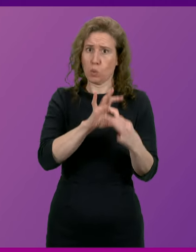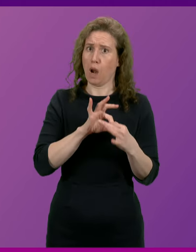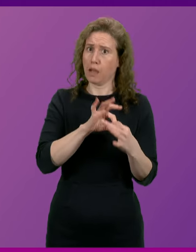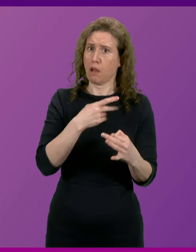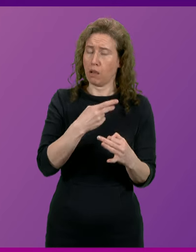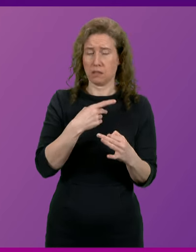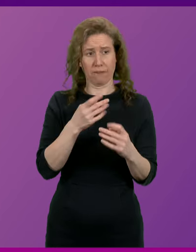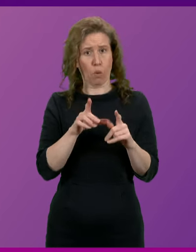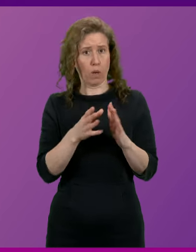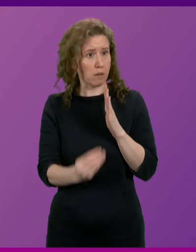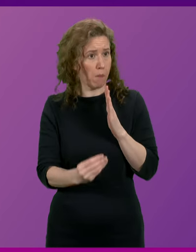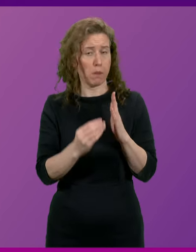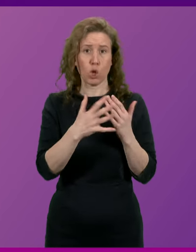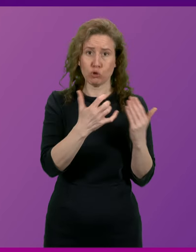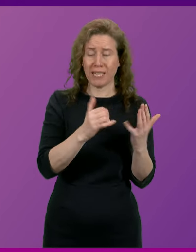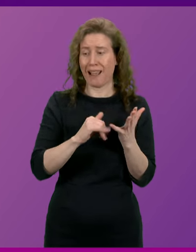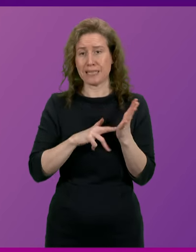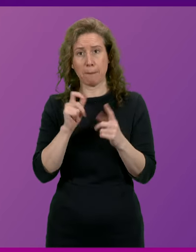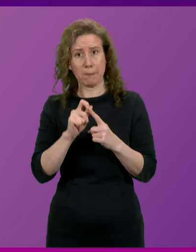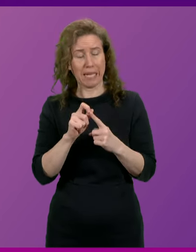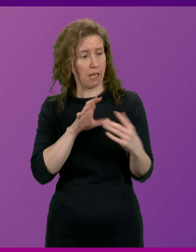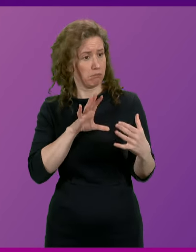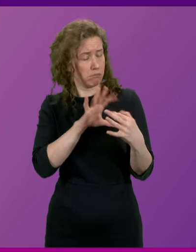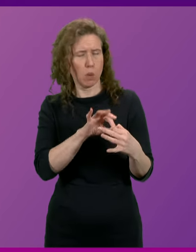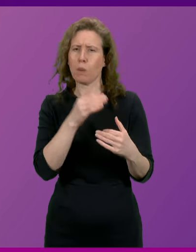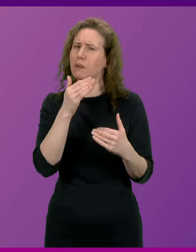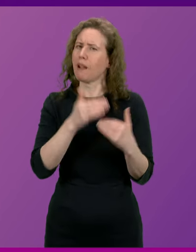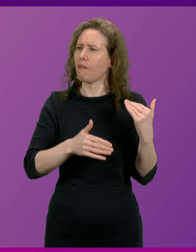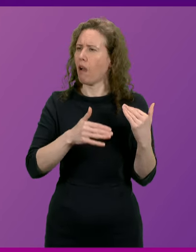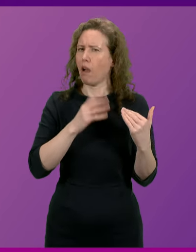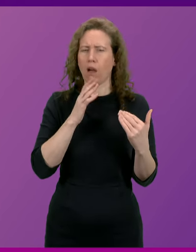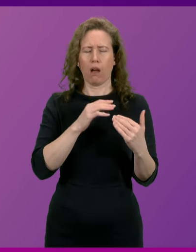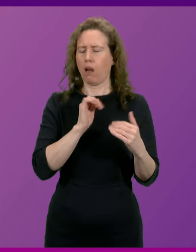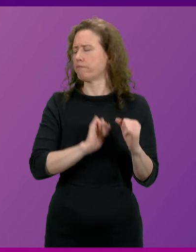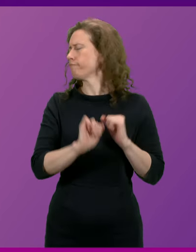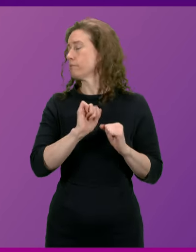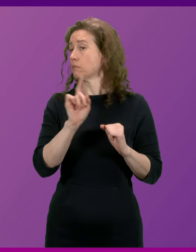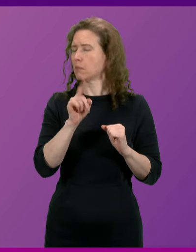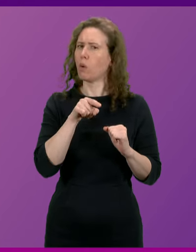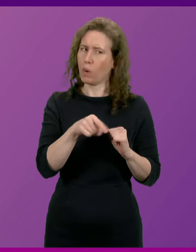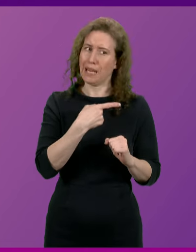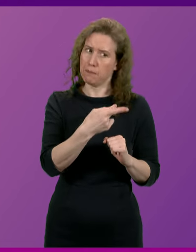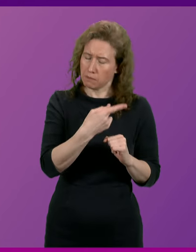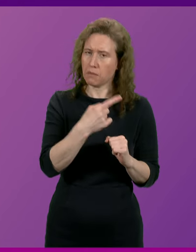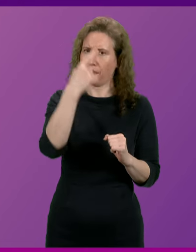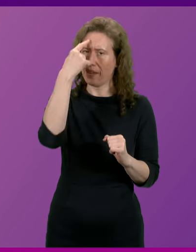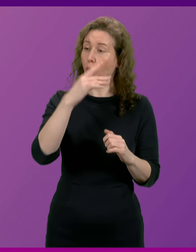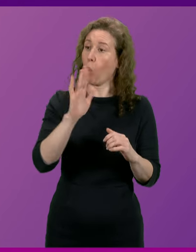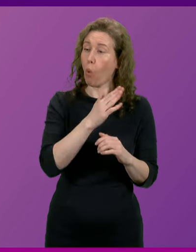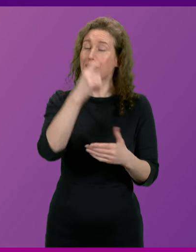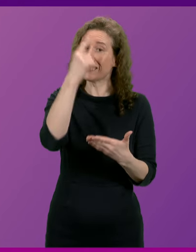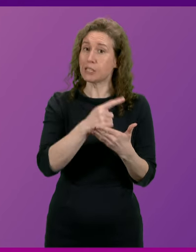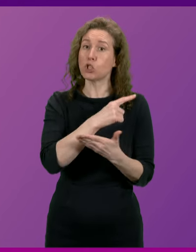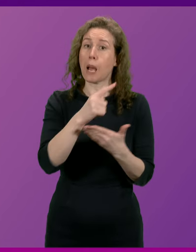for example, the SNP and the Green Party, one that we will never demure from in any way, shape or form, is that we think all decisions about Scotland